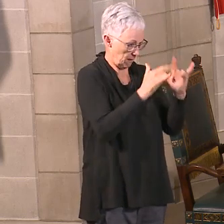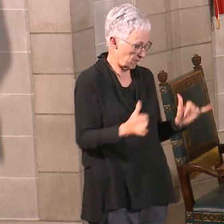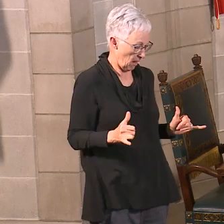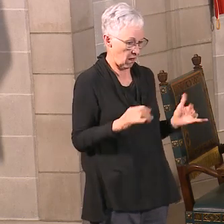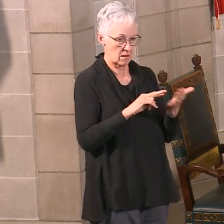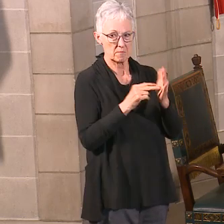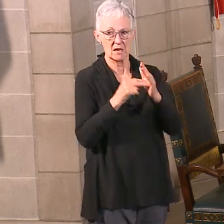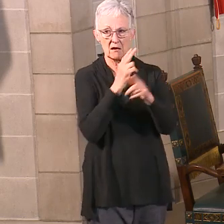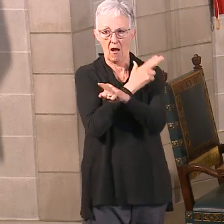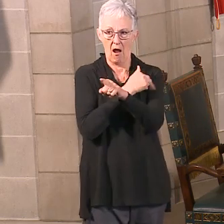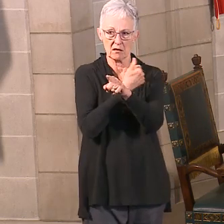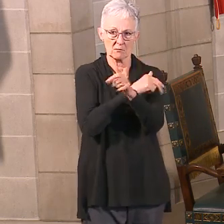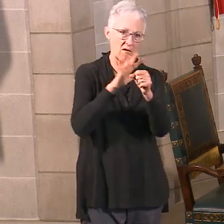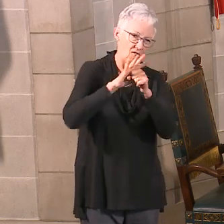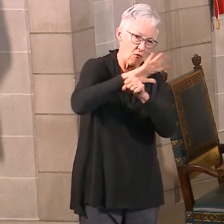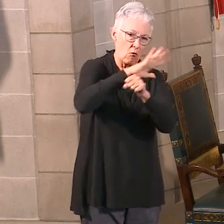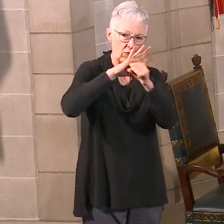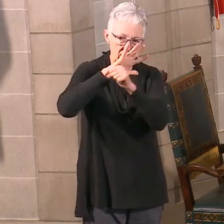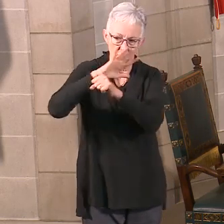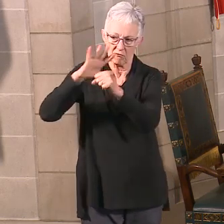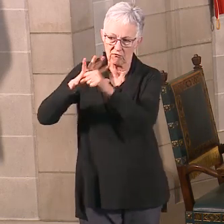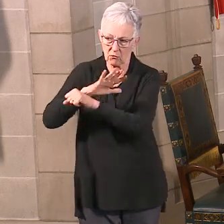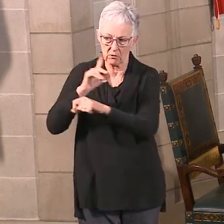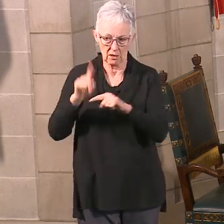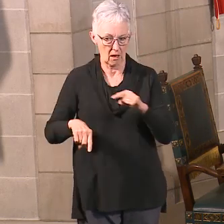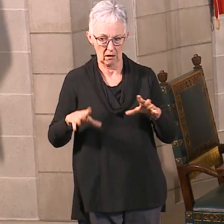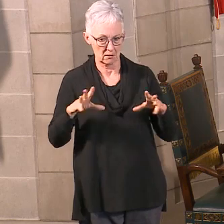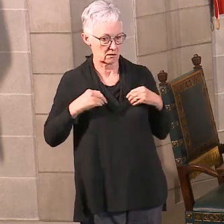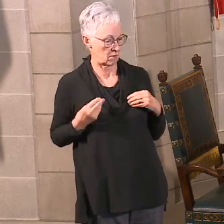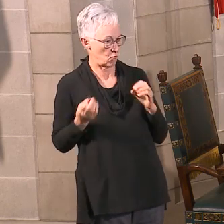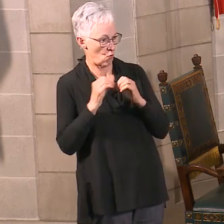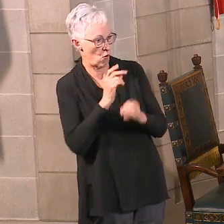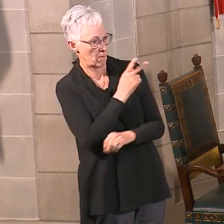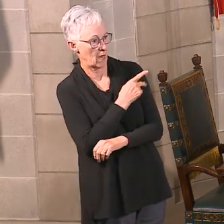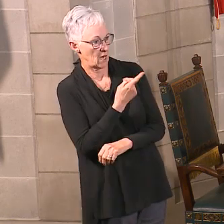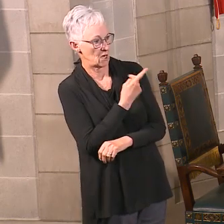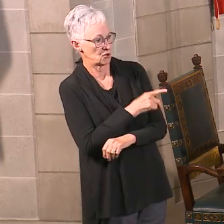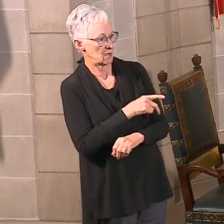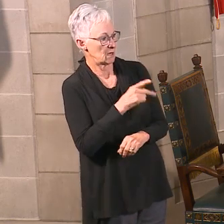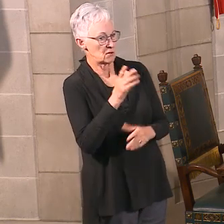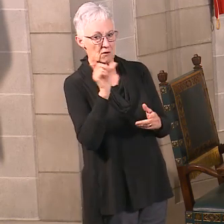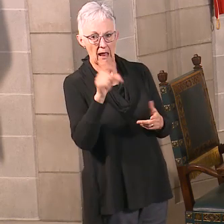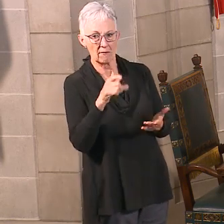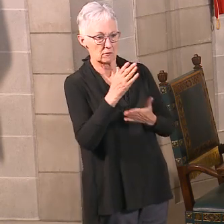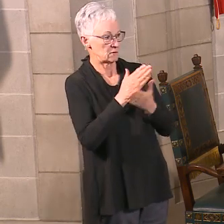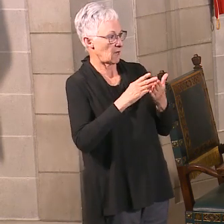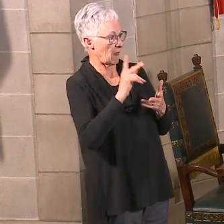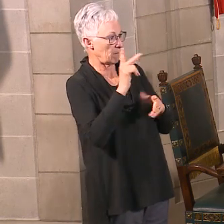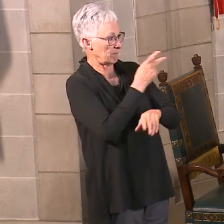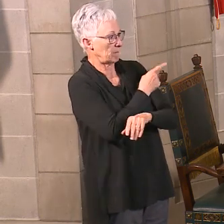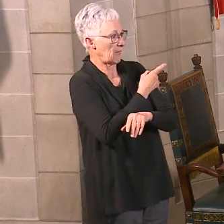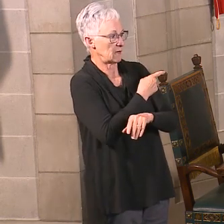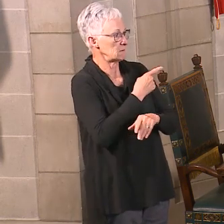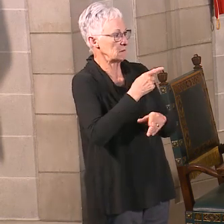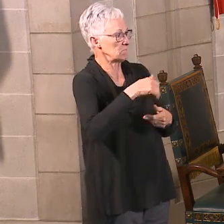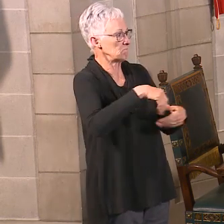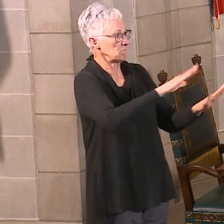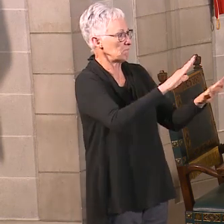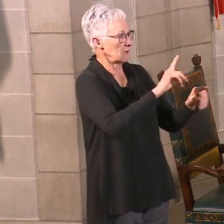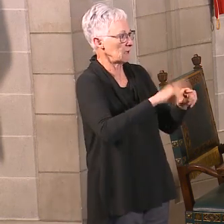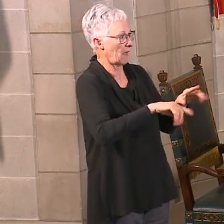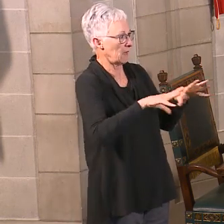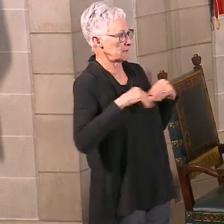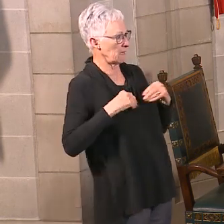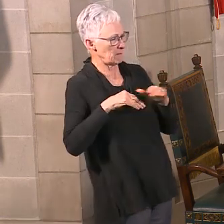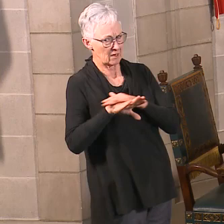that intensive care unit bed, or that ventilator has access to one. That is the real key. Testing is a tool we